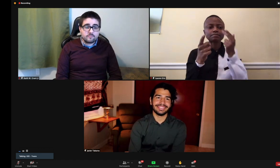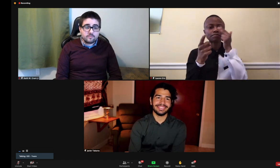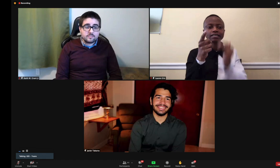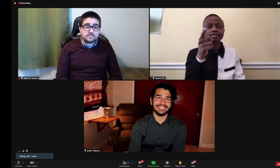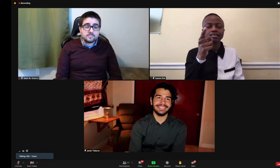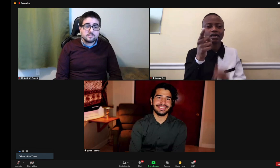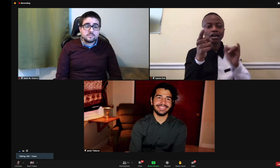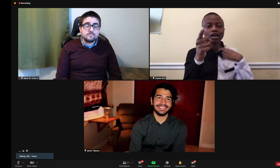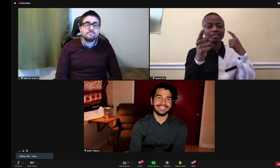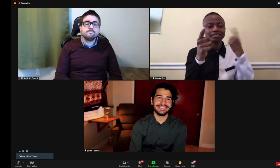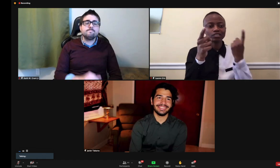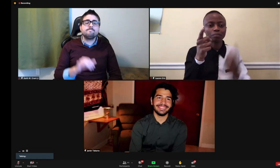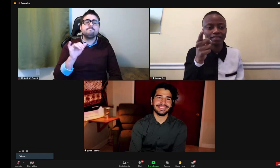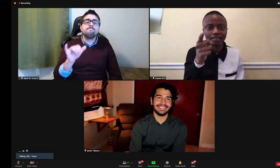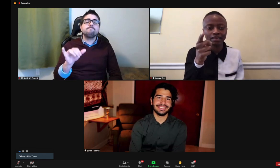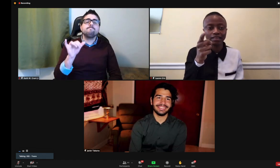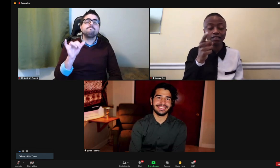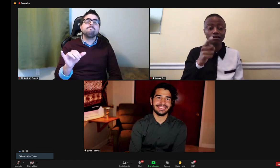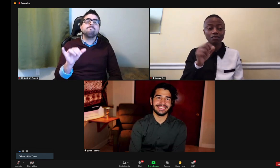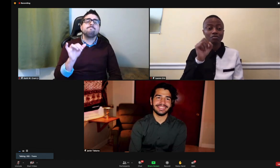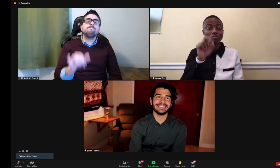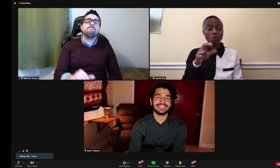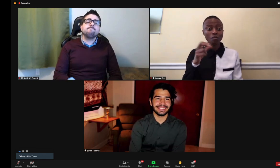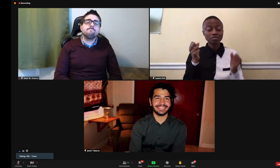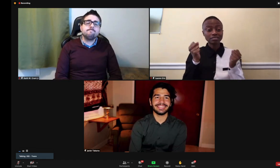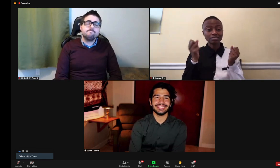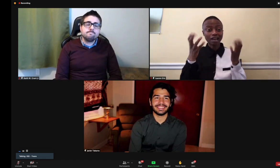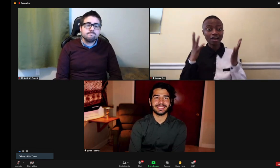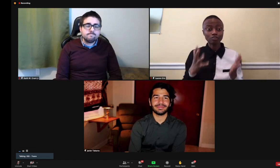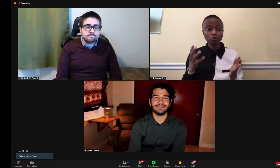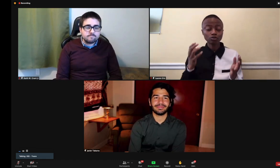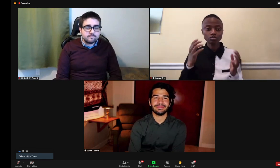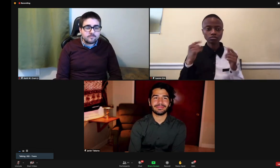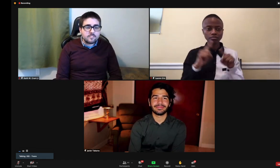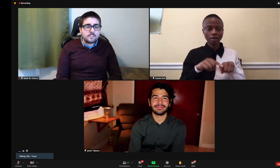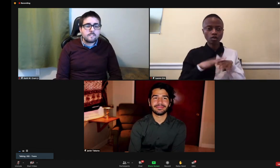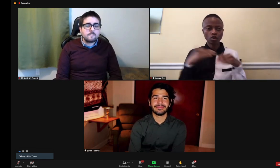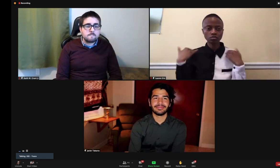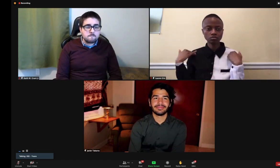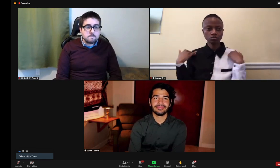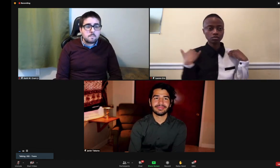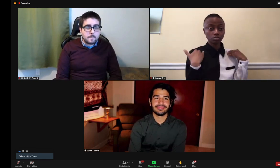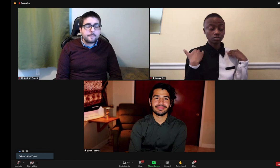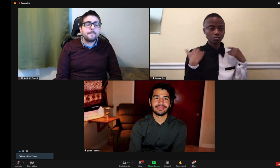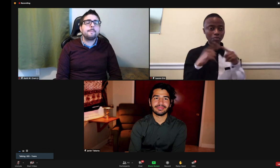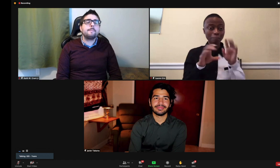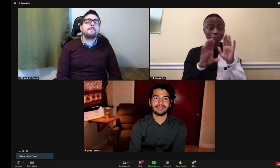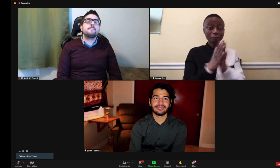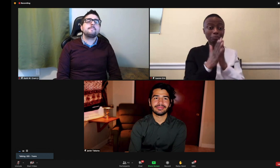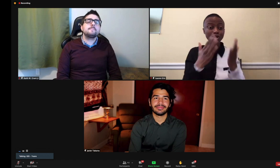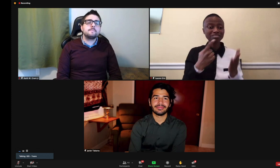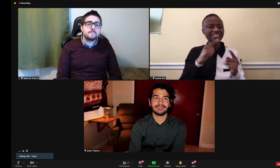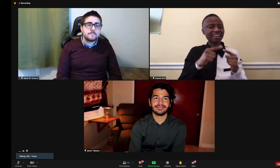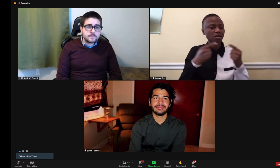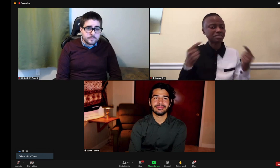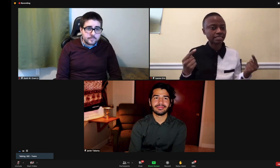together. And, you know, it was funny in that moment when we think about the signer, it would really come down to how their